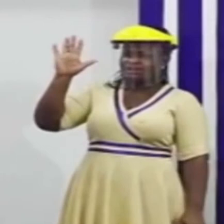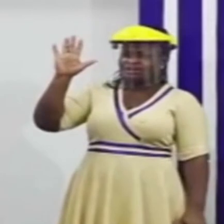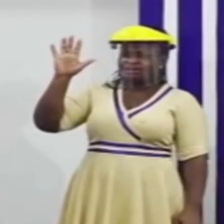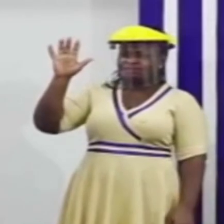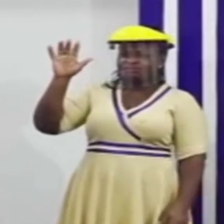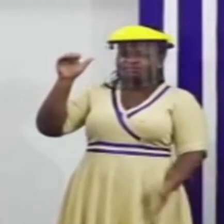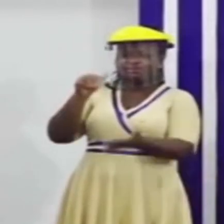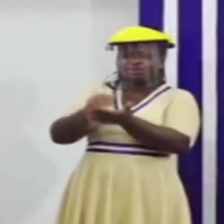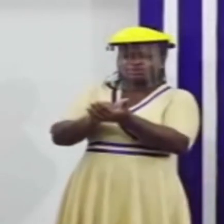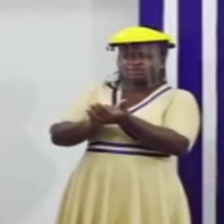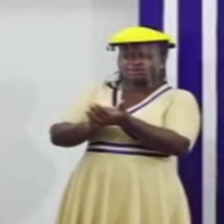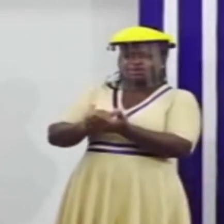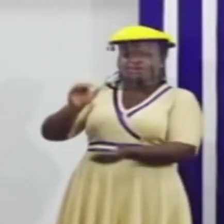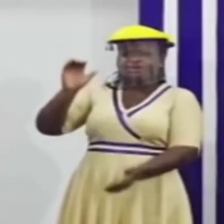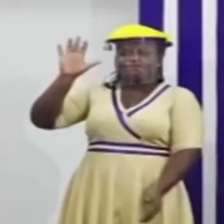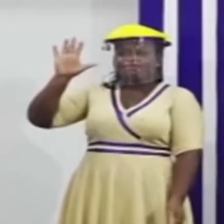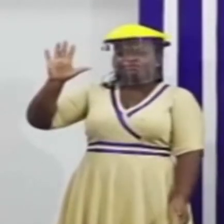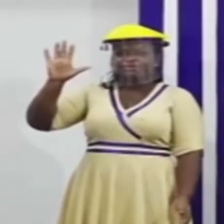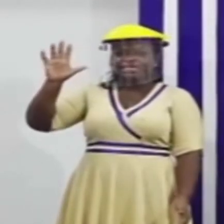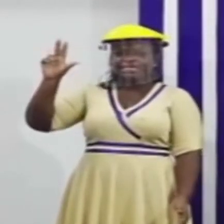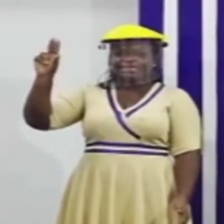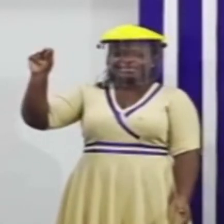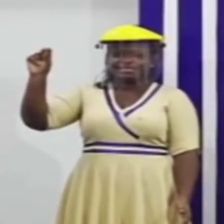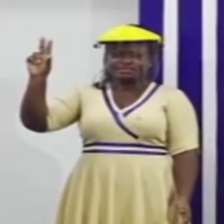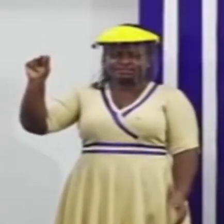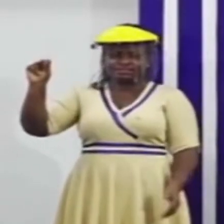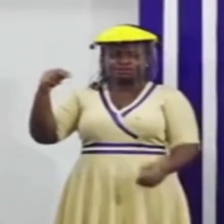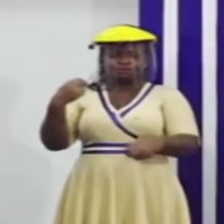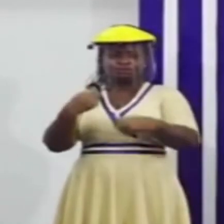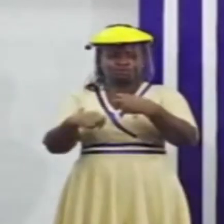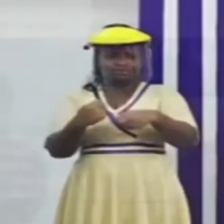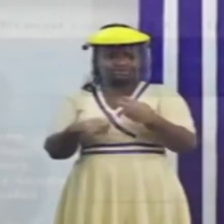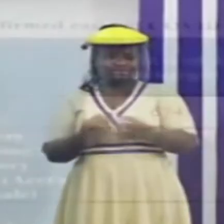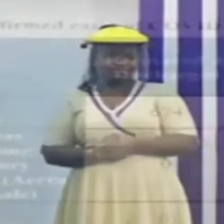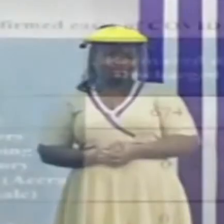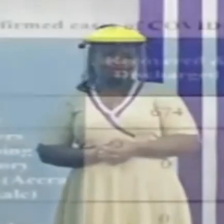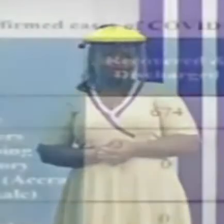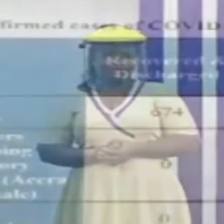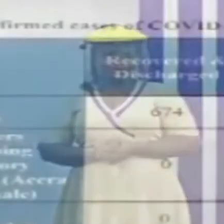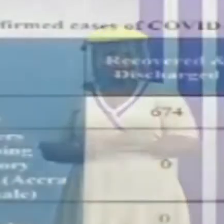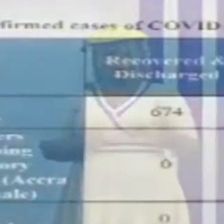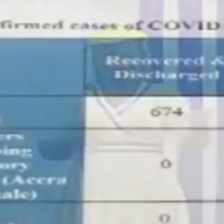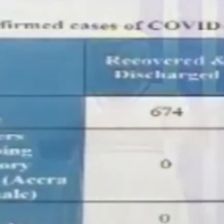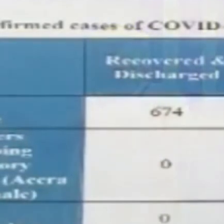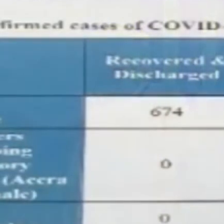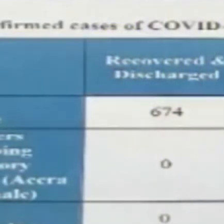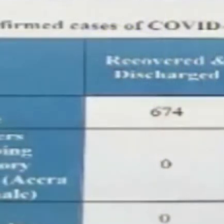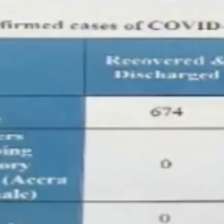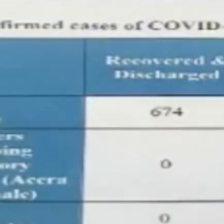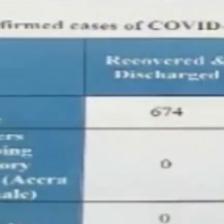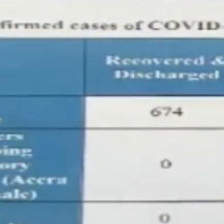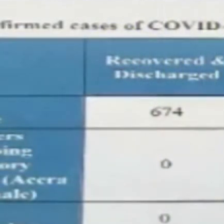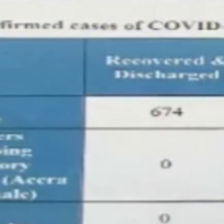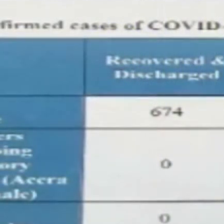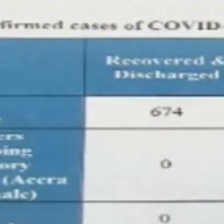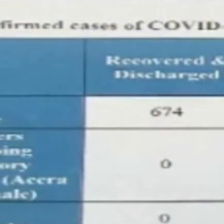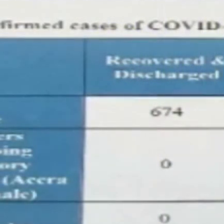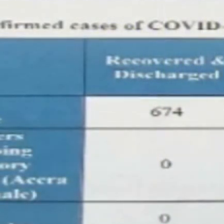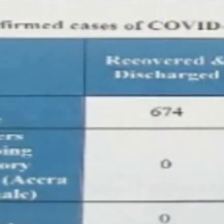cases, the death to positivity rate, which we term as the case vitality rate,